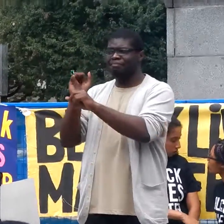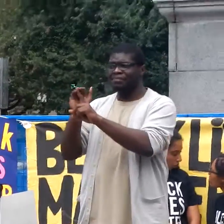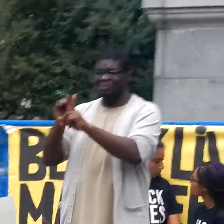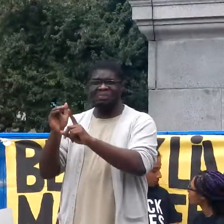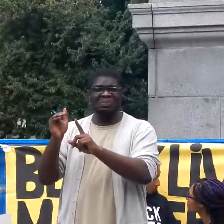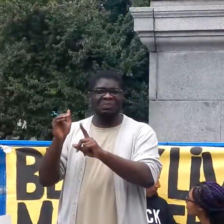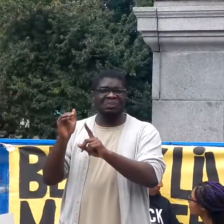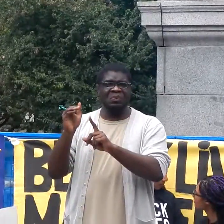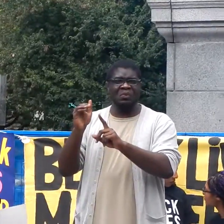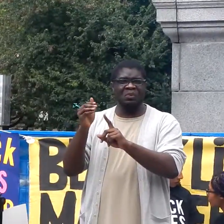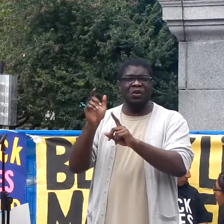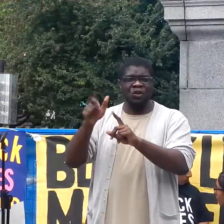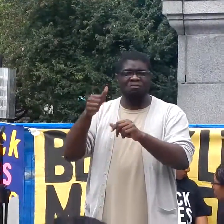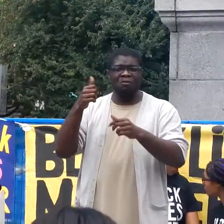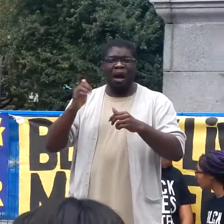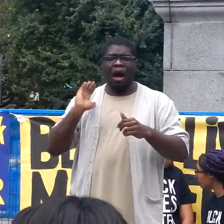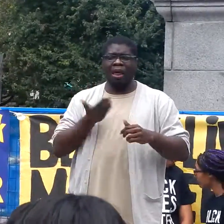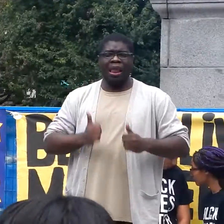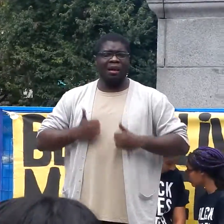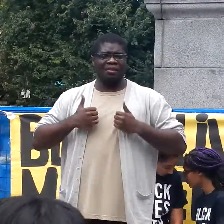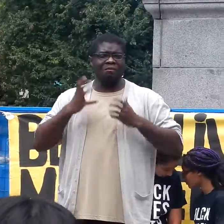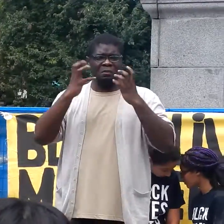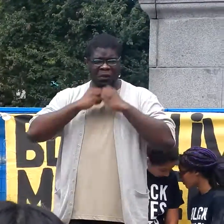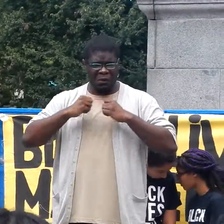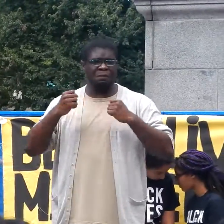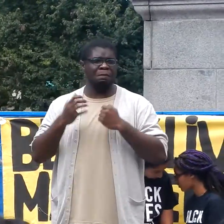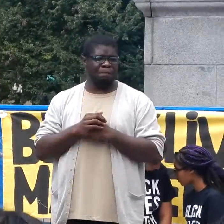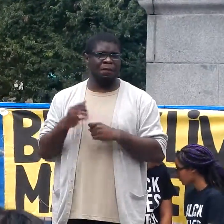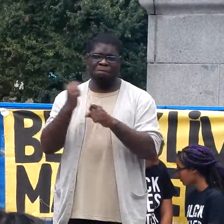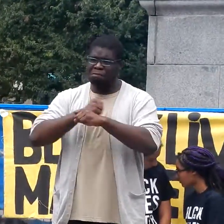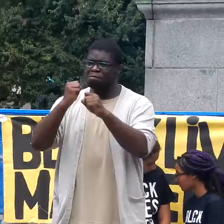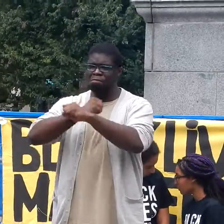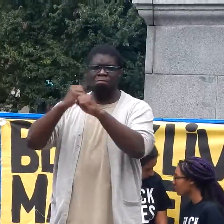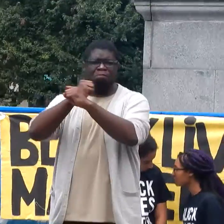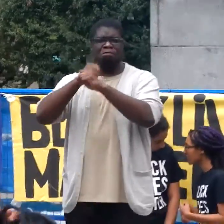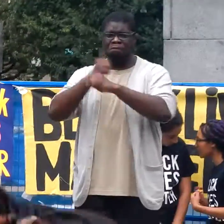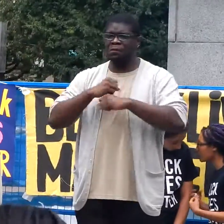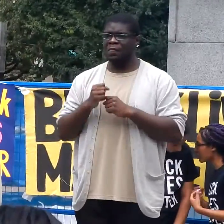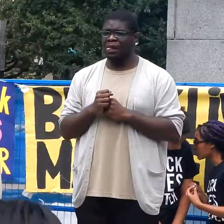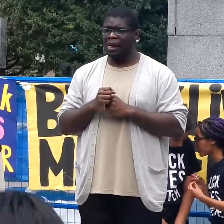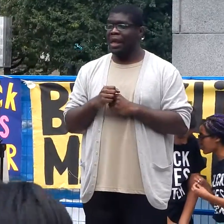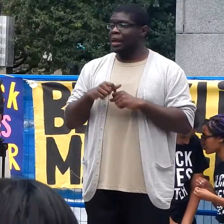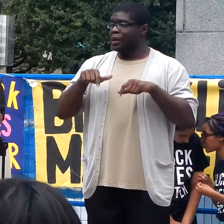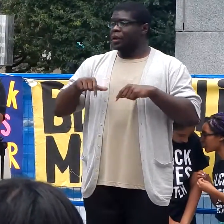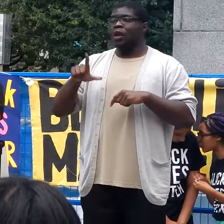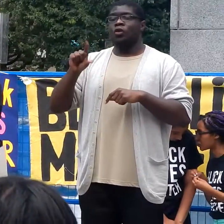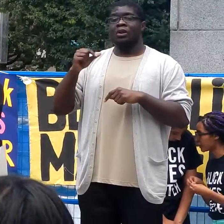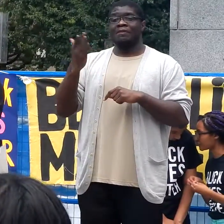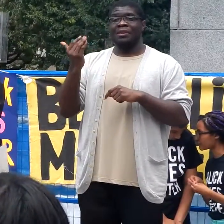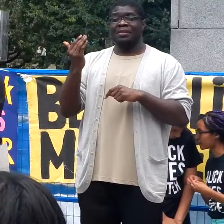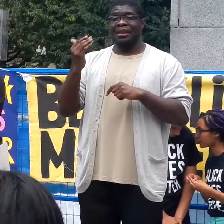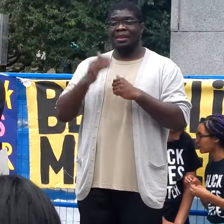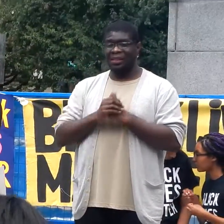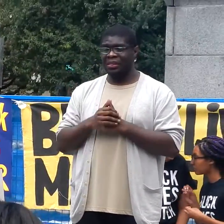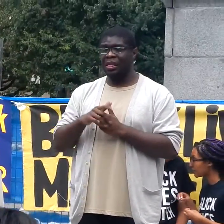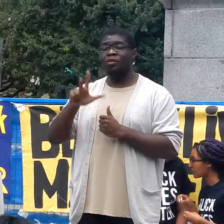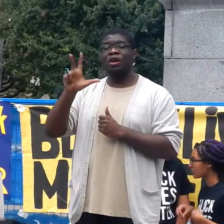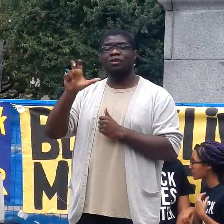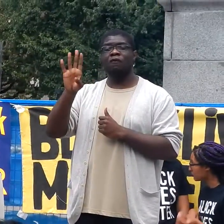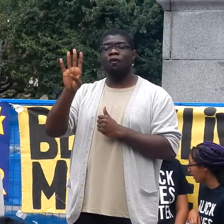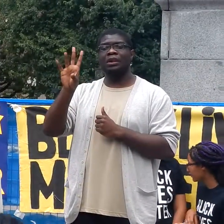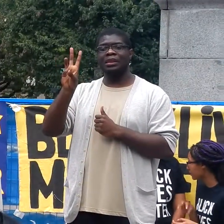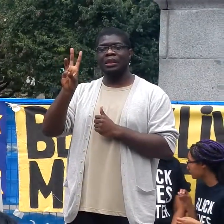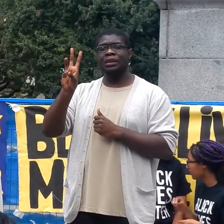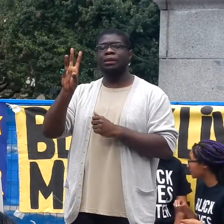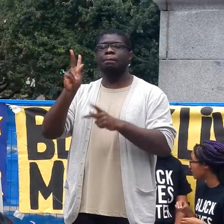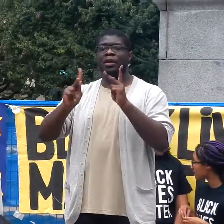people have every single day today we are feeling so many things in 2015 346 black people were